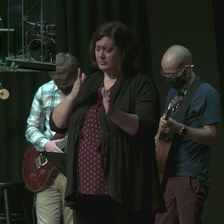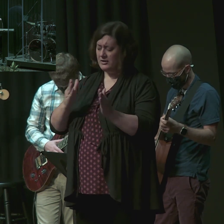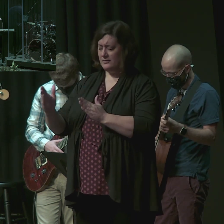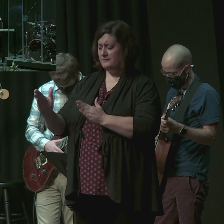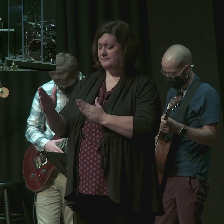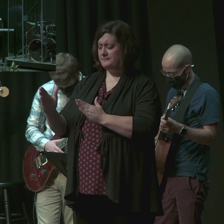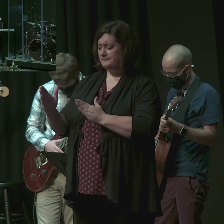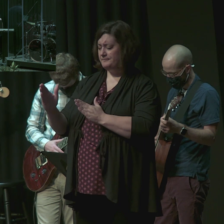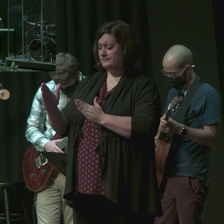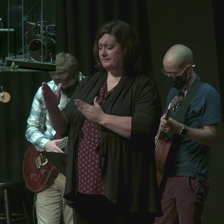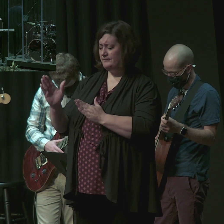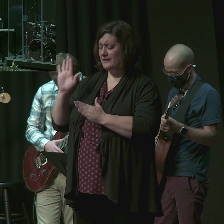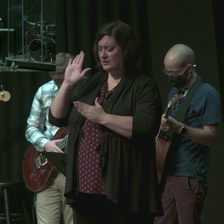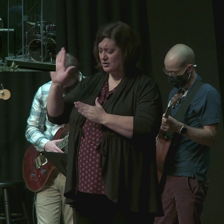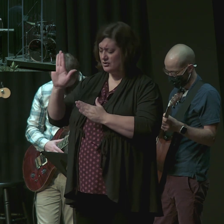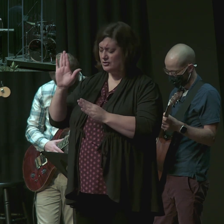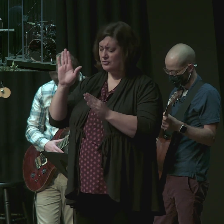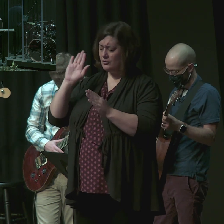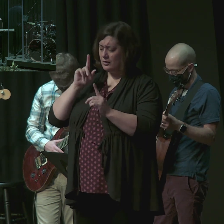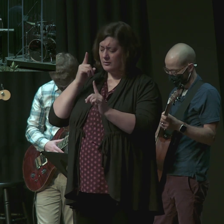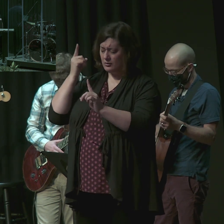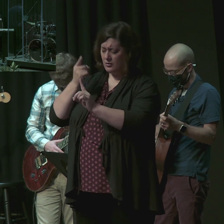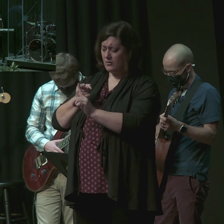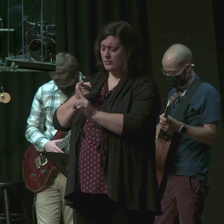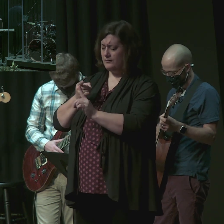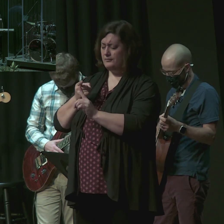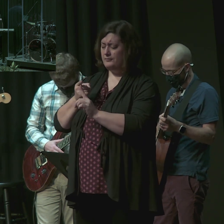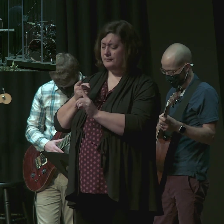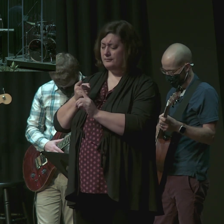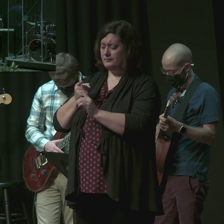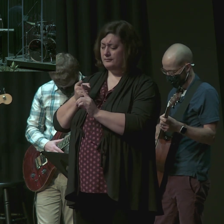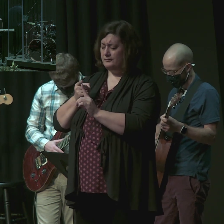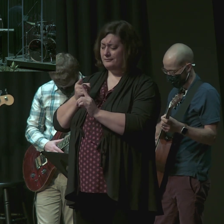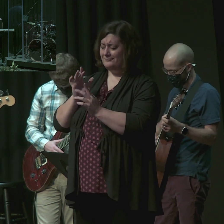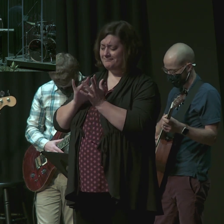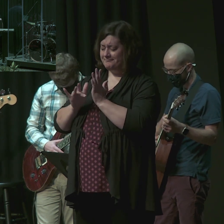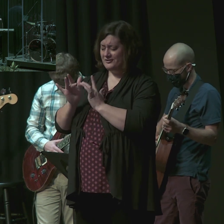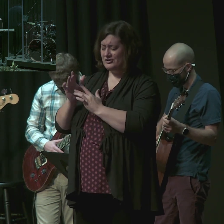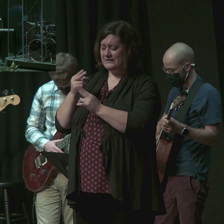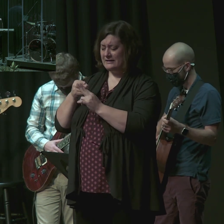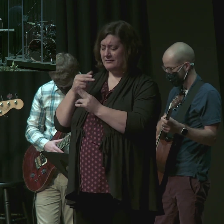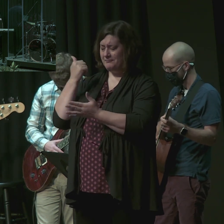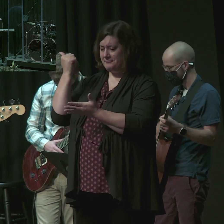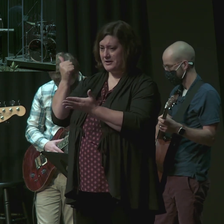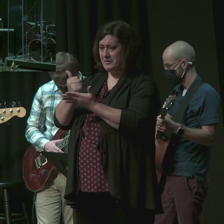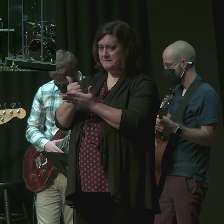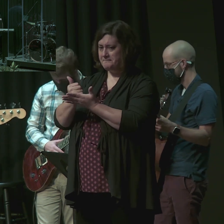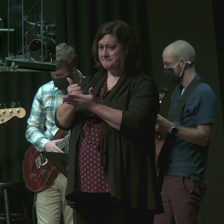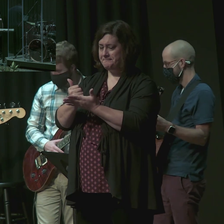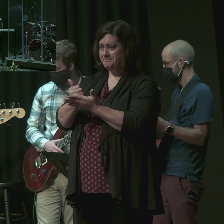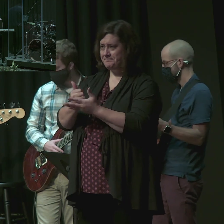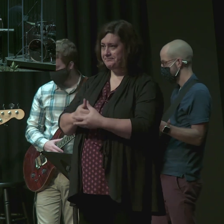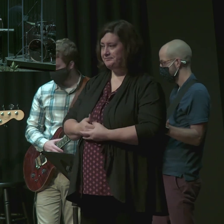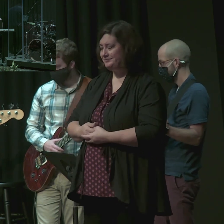is your purpose these are your providences this is your power for the moment in Jesus name Amen